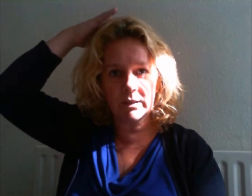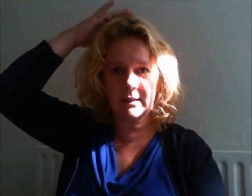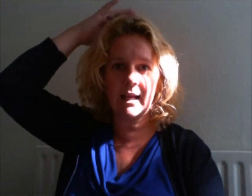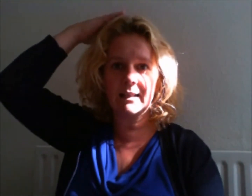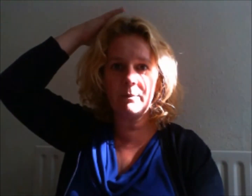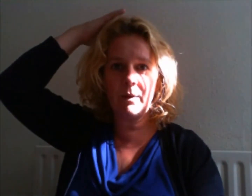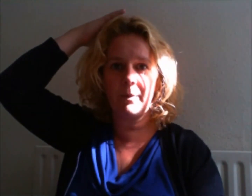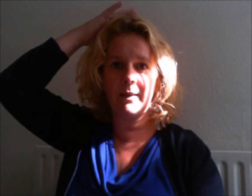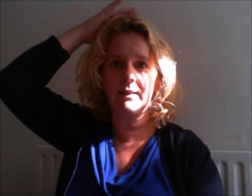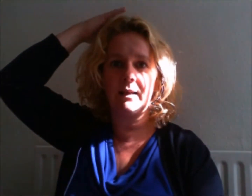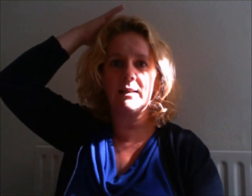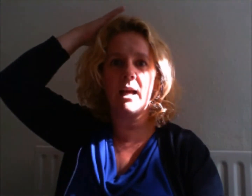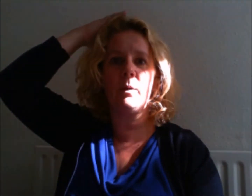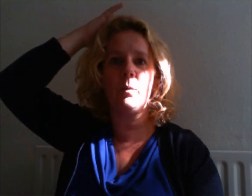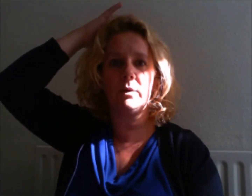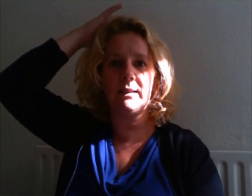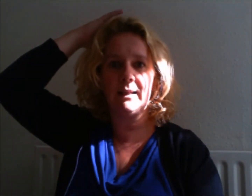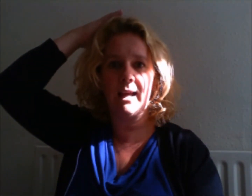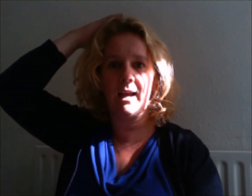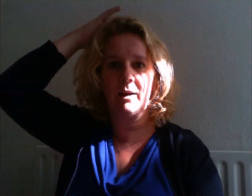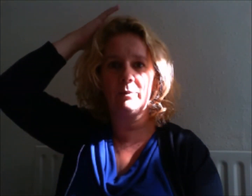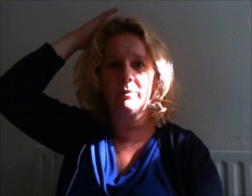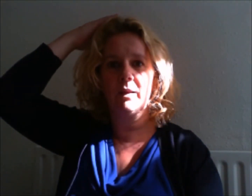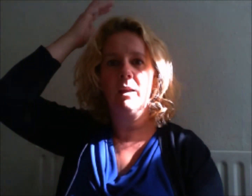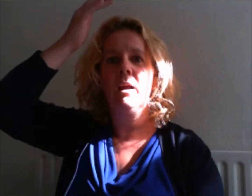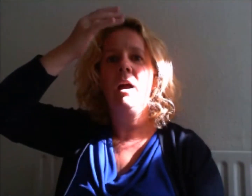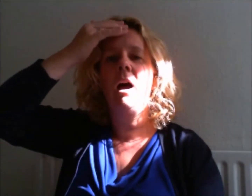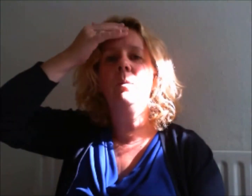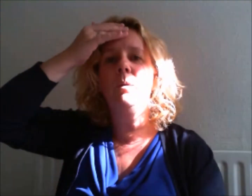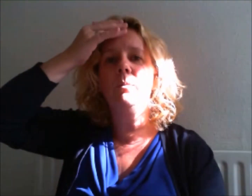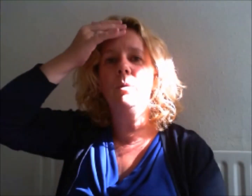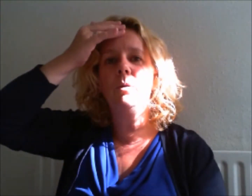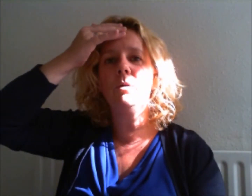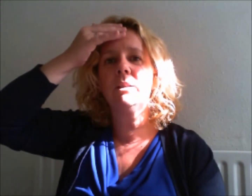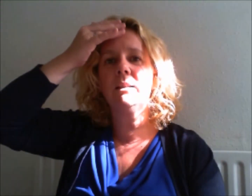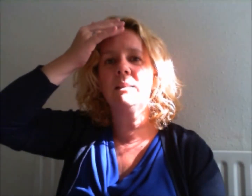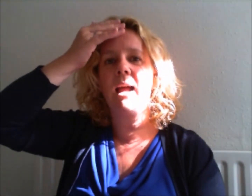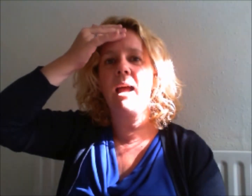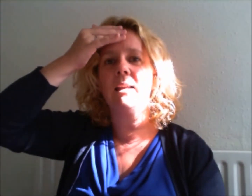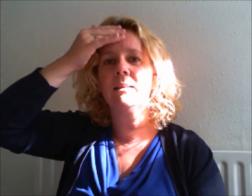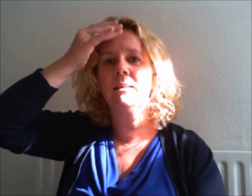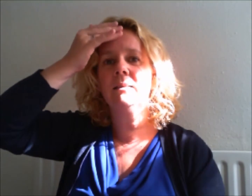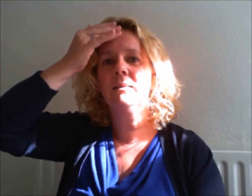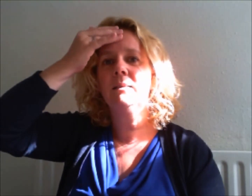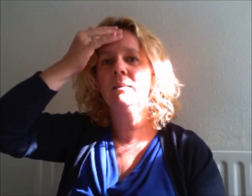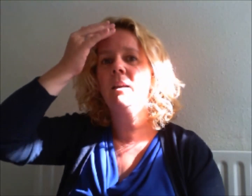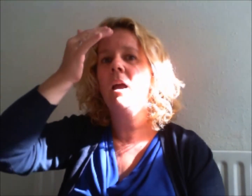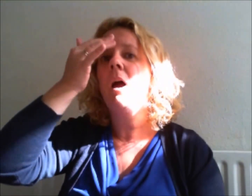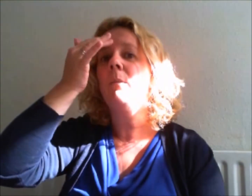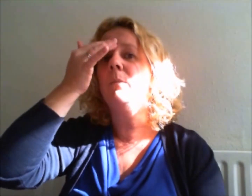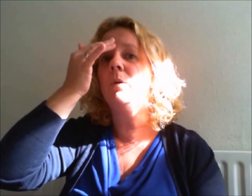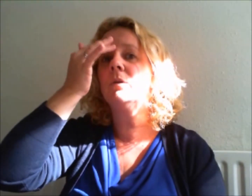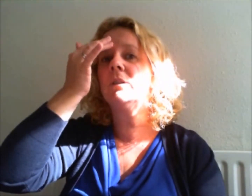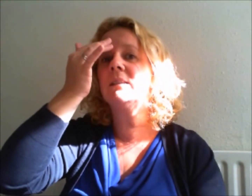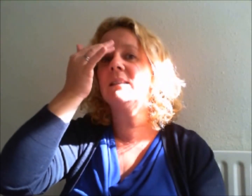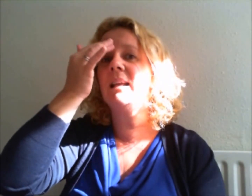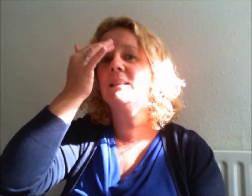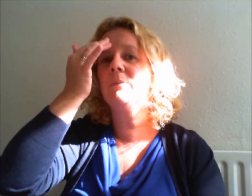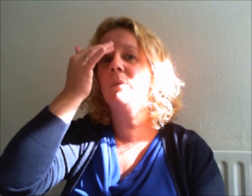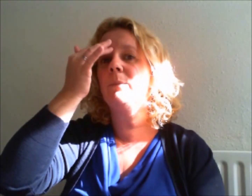success in my business and I want it now. I want more success in my